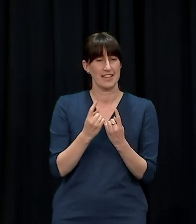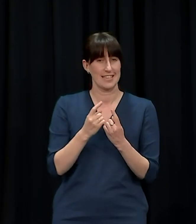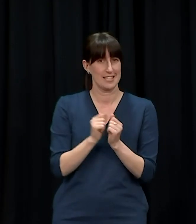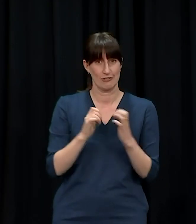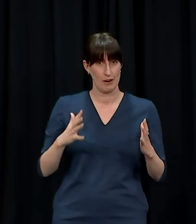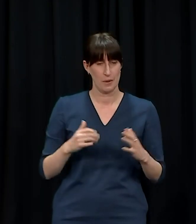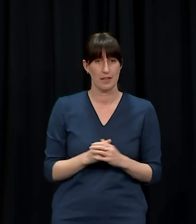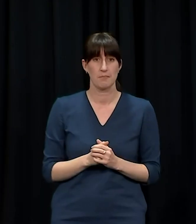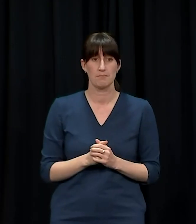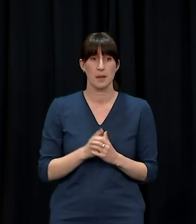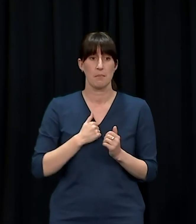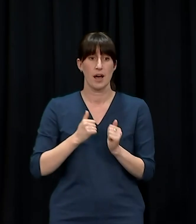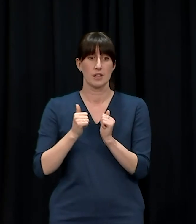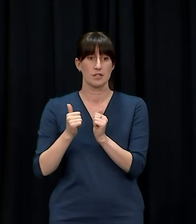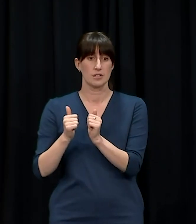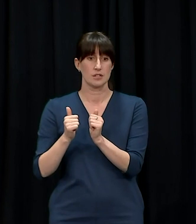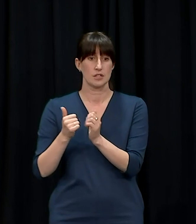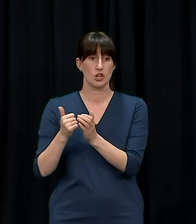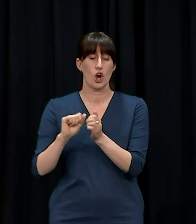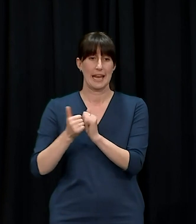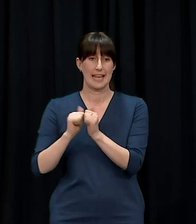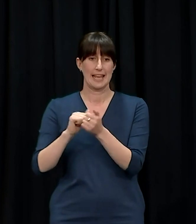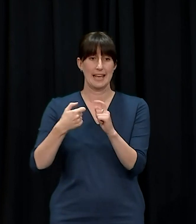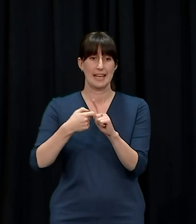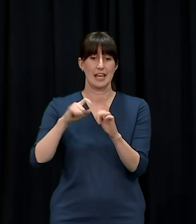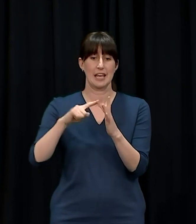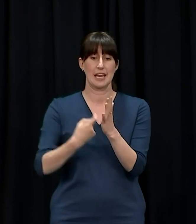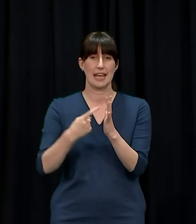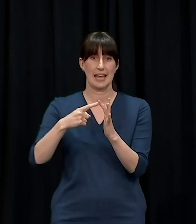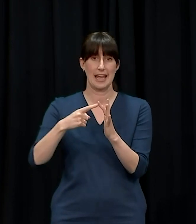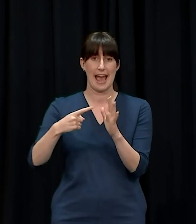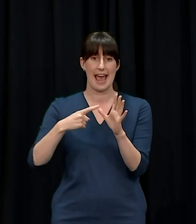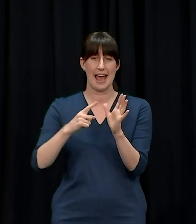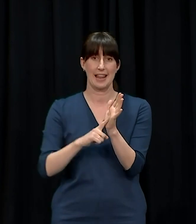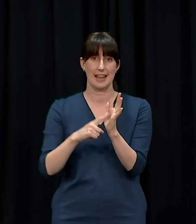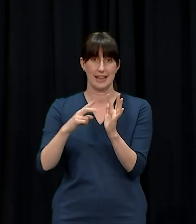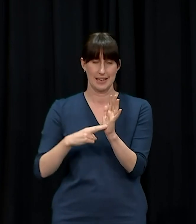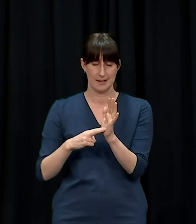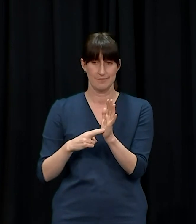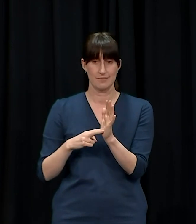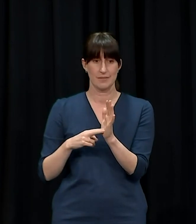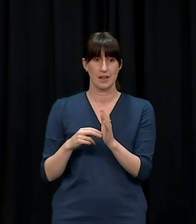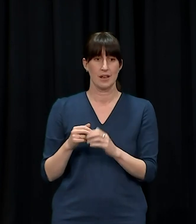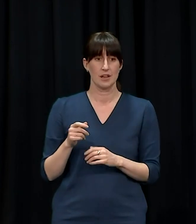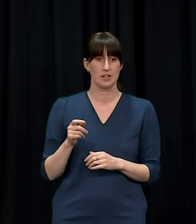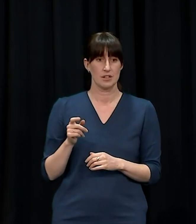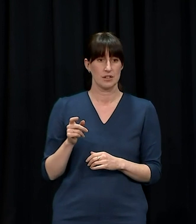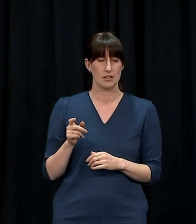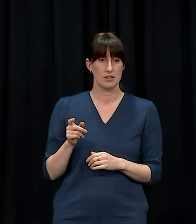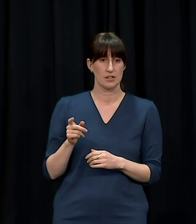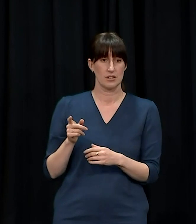Allen, who was also very close to Michael and Anne, highlighted a piece of his book that I just want to finish my comments on today.